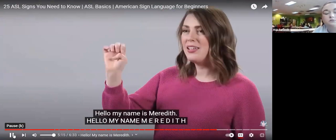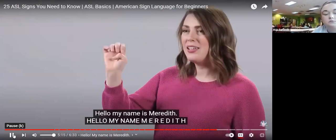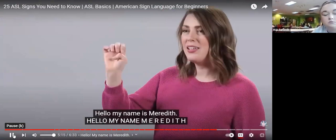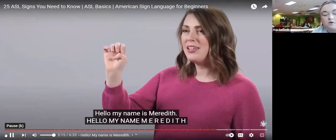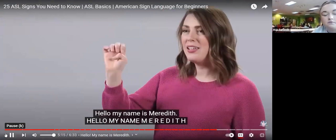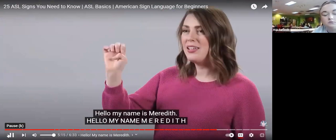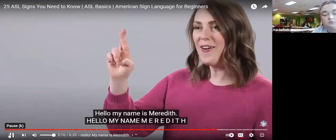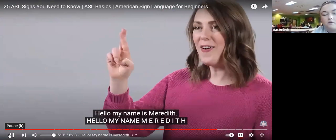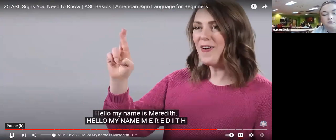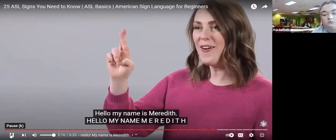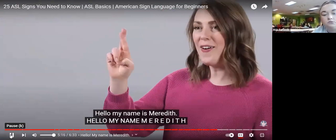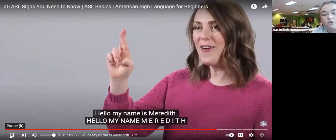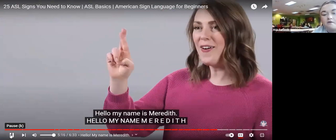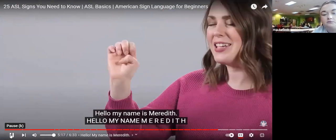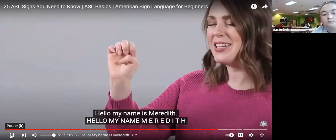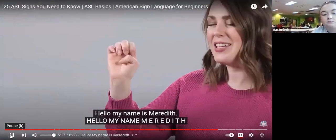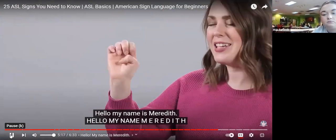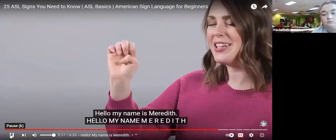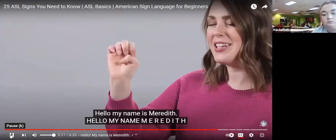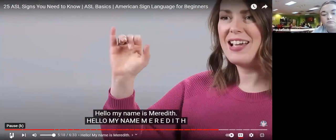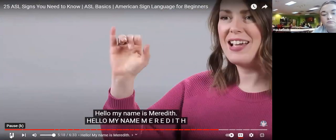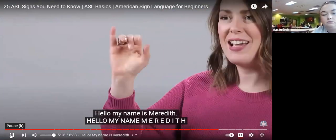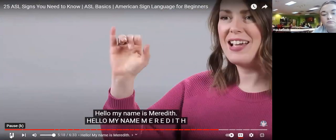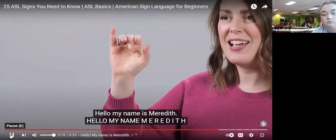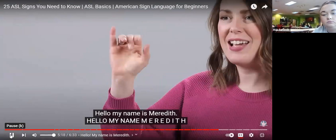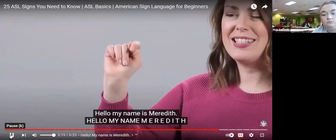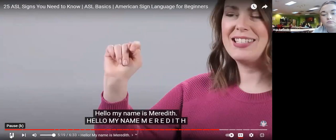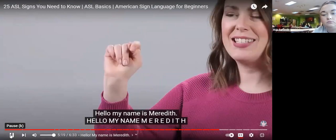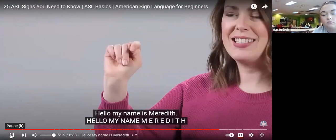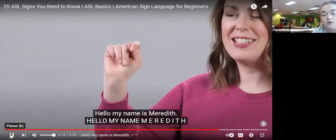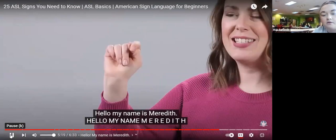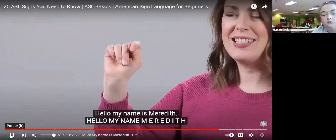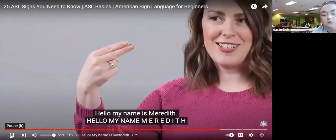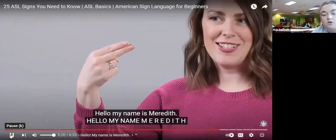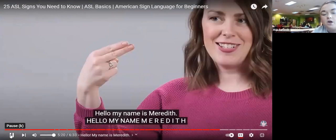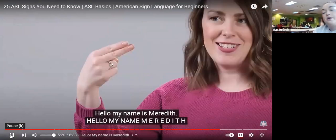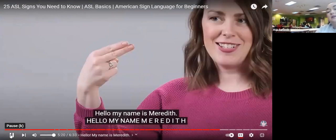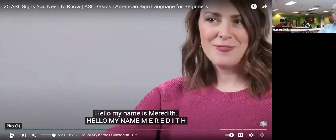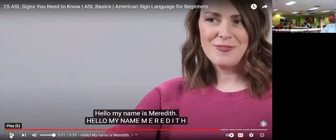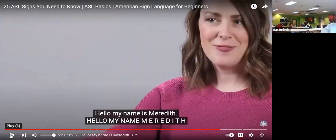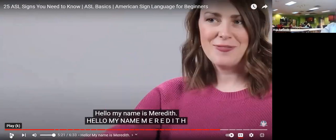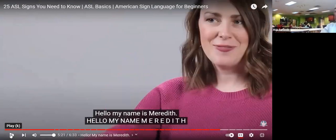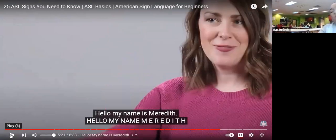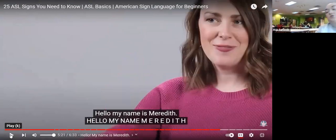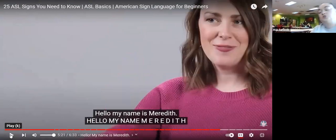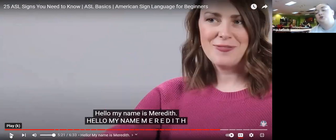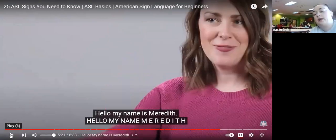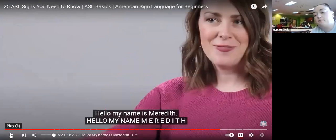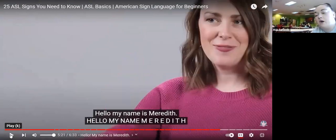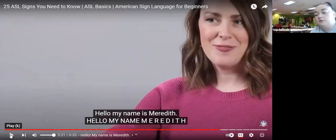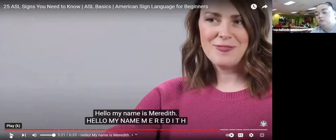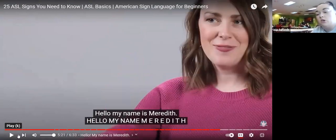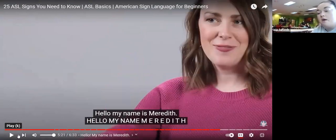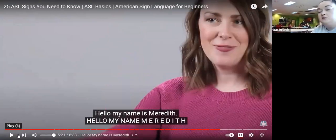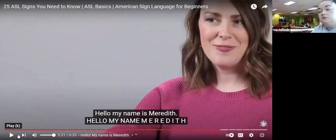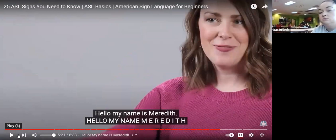e r e d i t h okay let's practice that who wants to do their